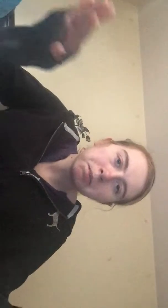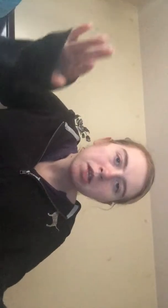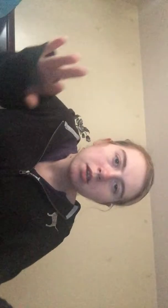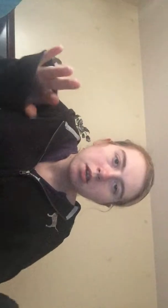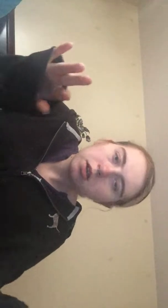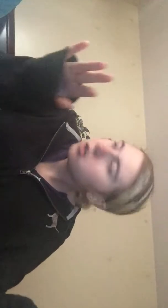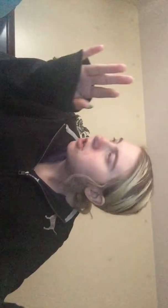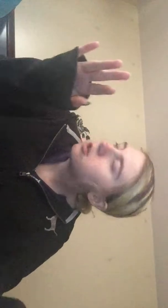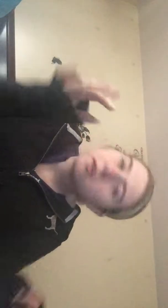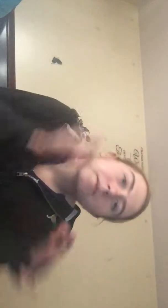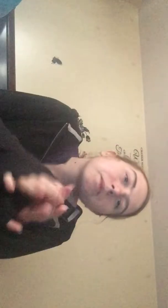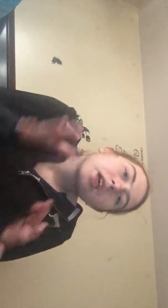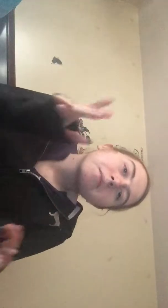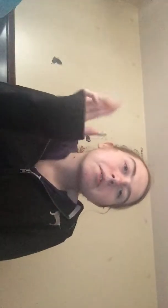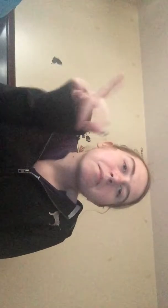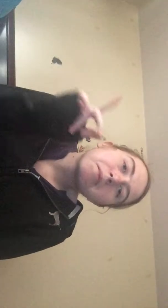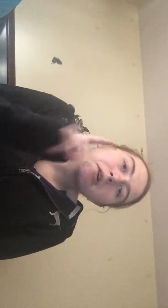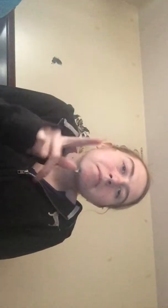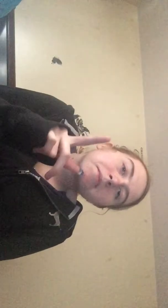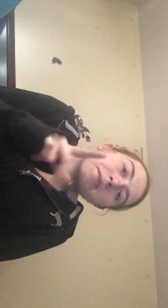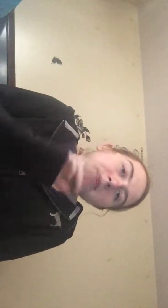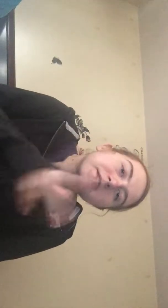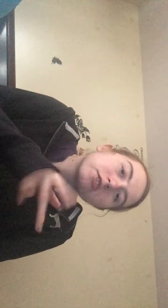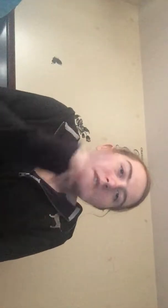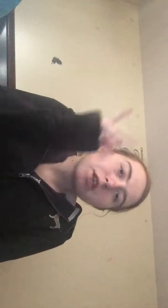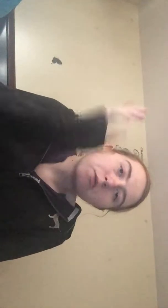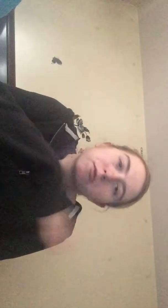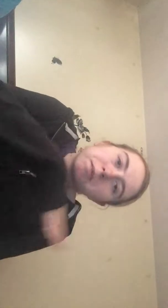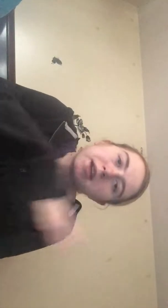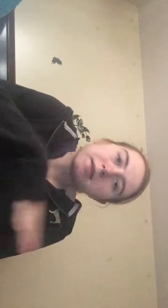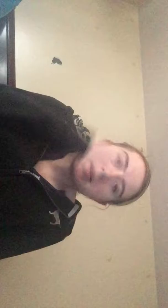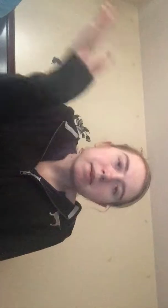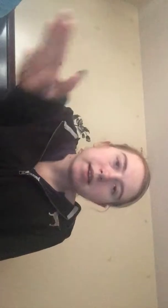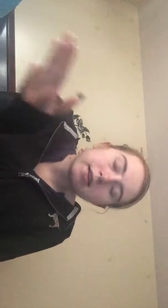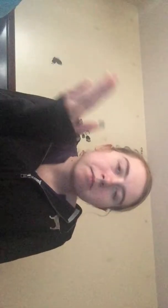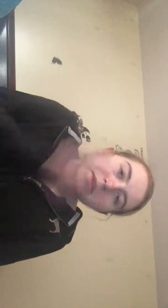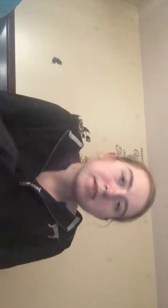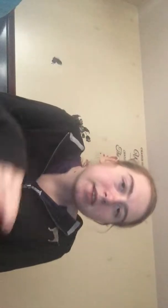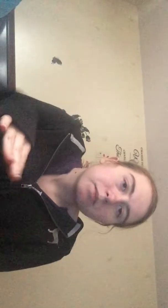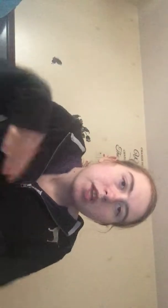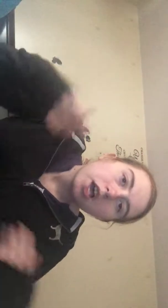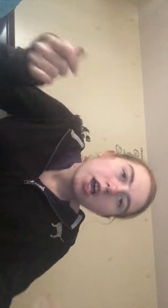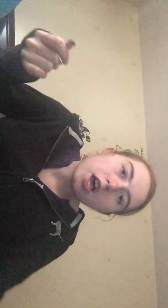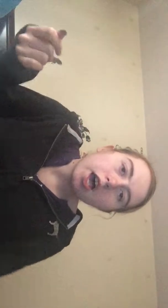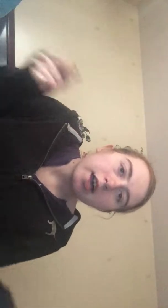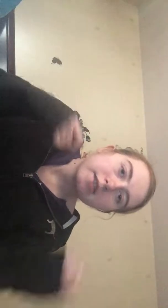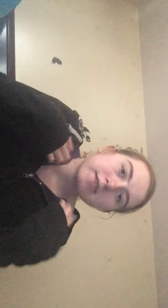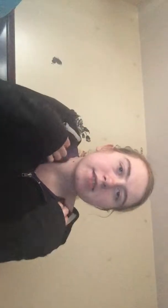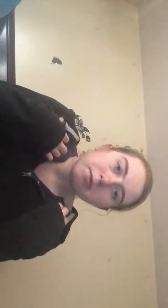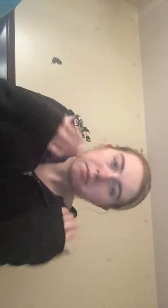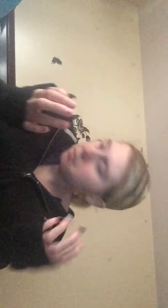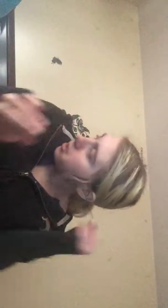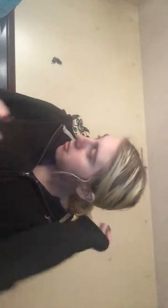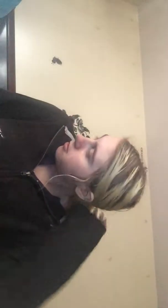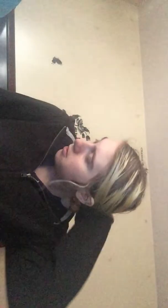um but my mom and my sister I think were right behind me and my dad because like I had to stay with my parents